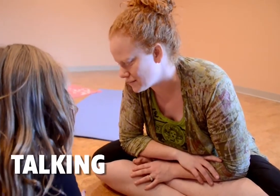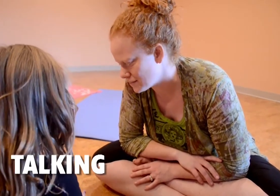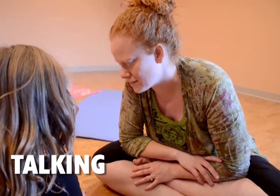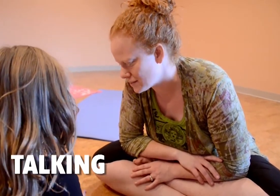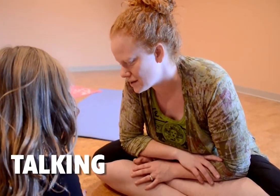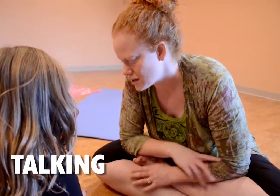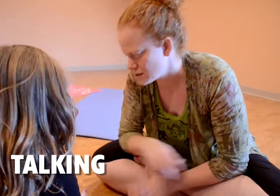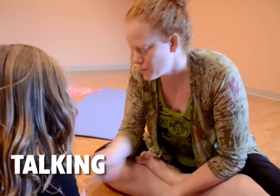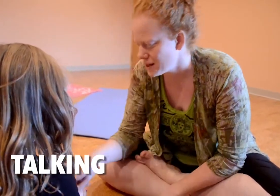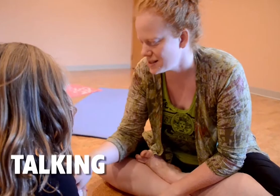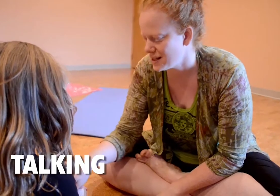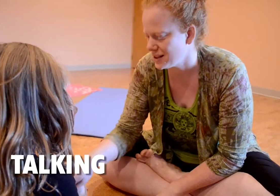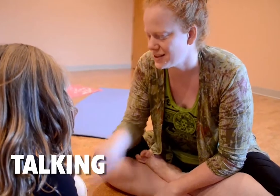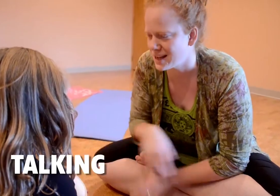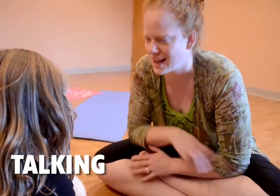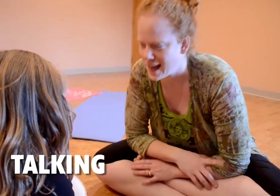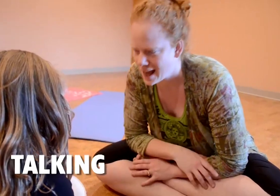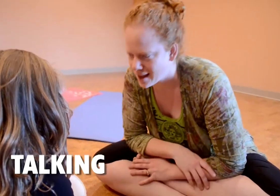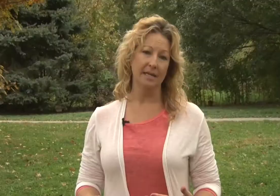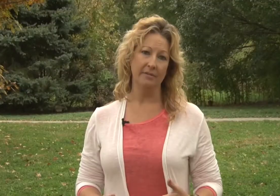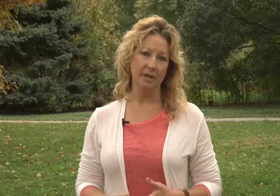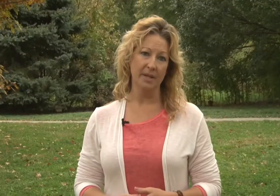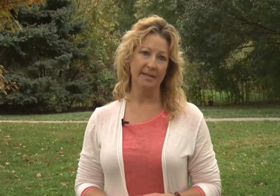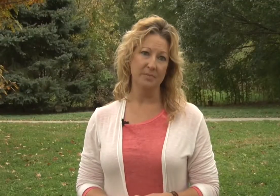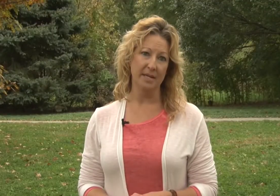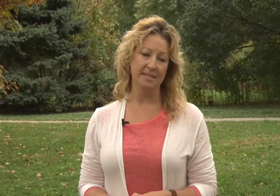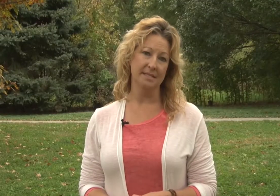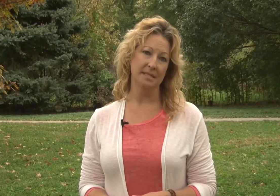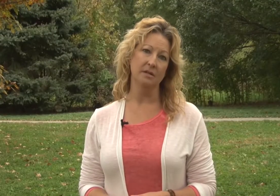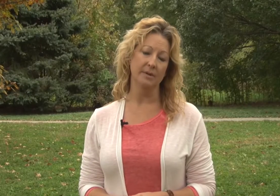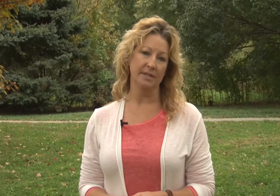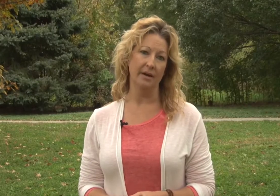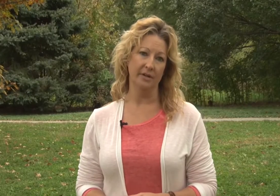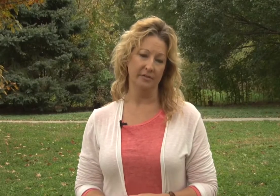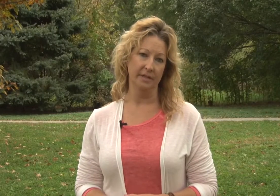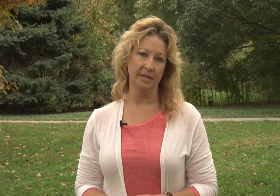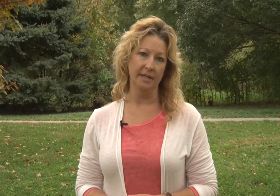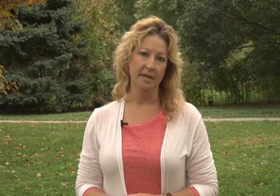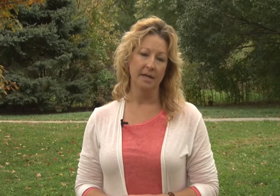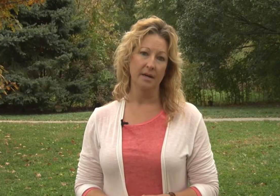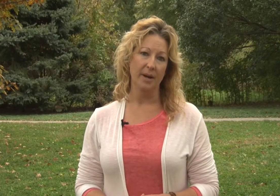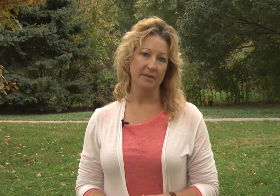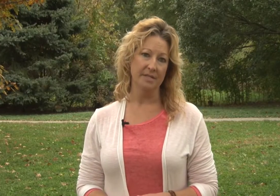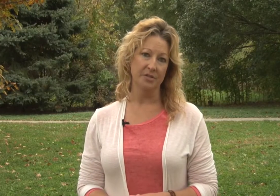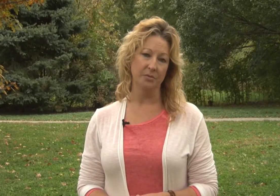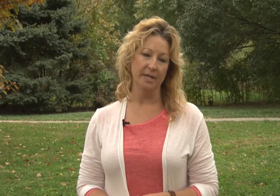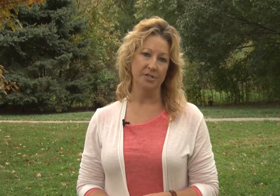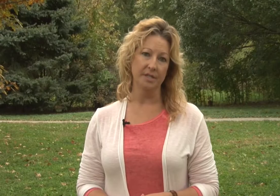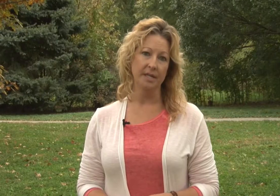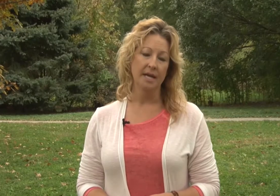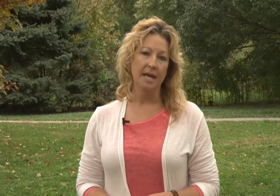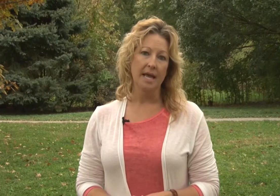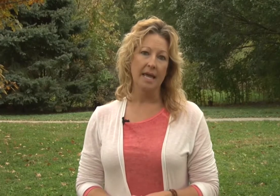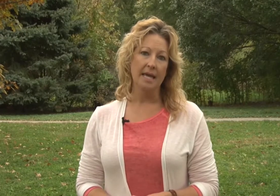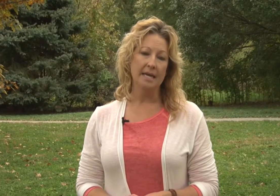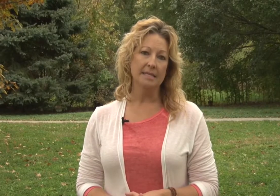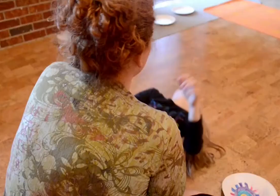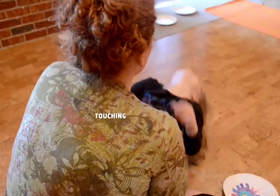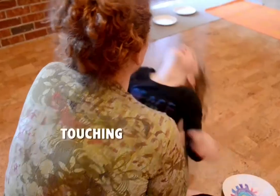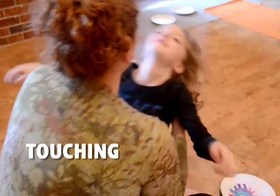So just saying thank you for sharing and giving them that space to deal with how they're feeling about a situation. And sometimes